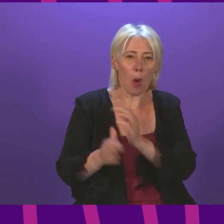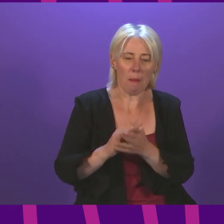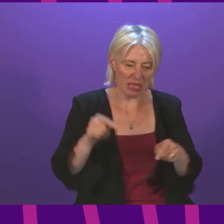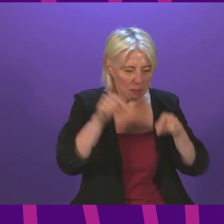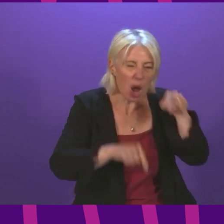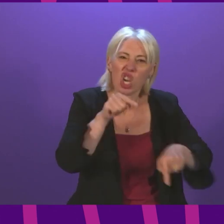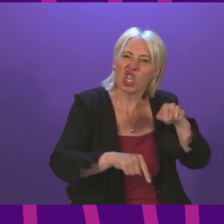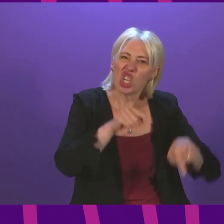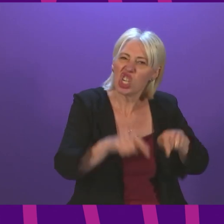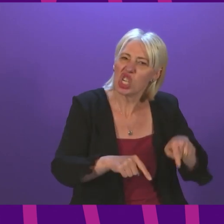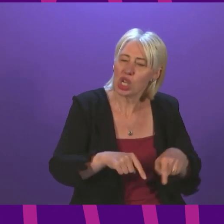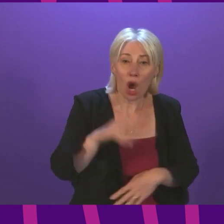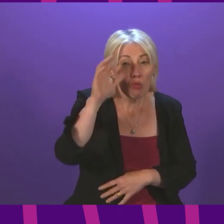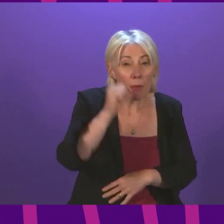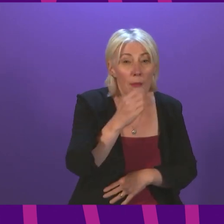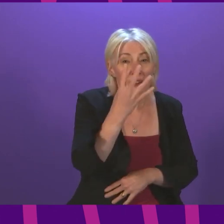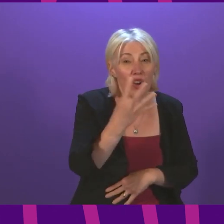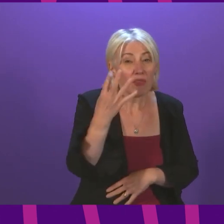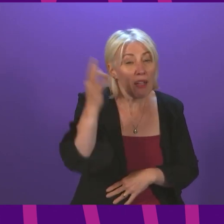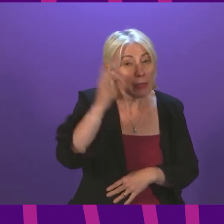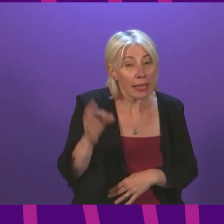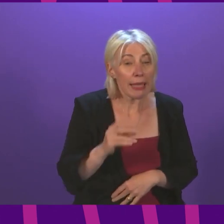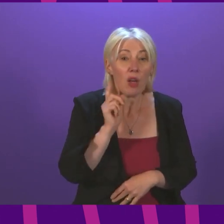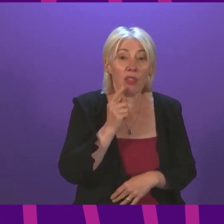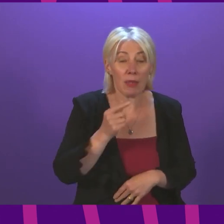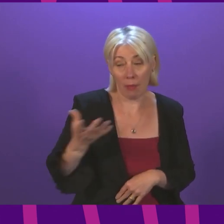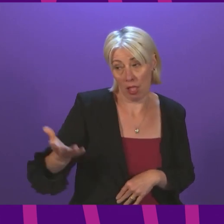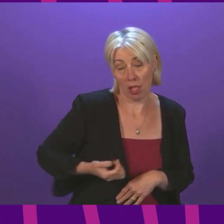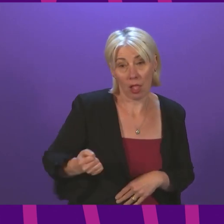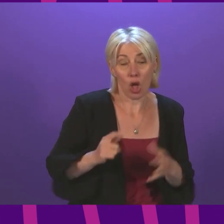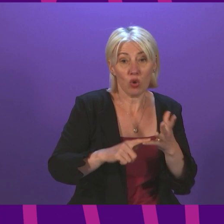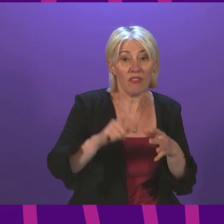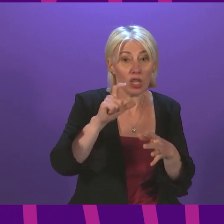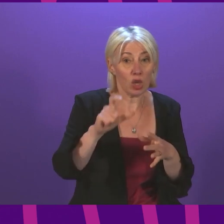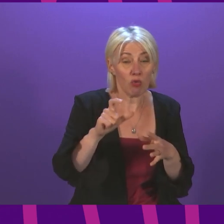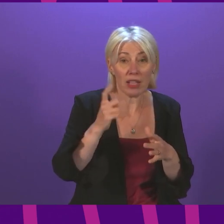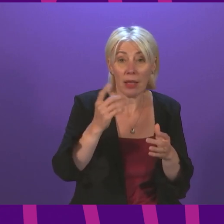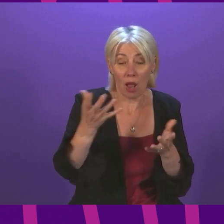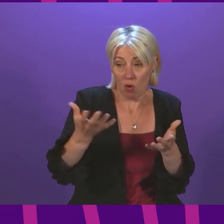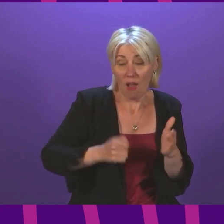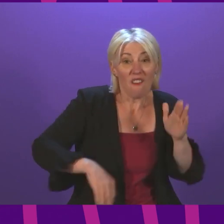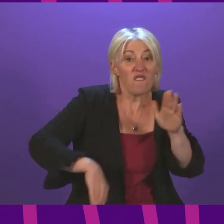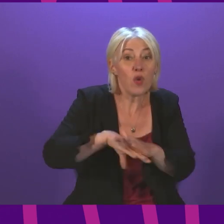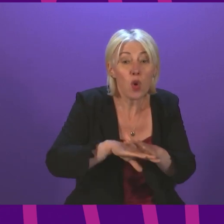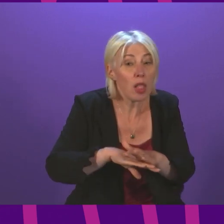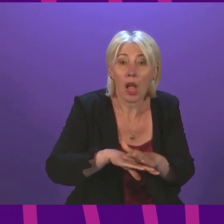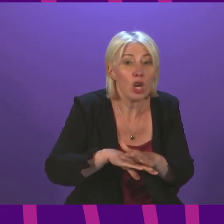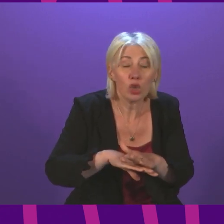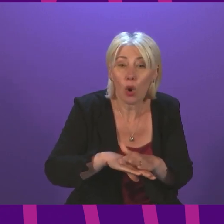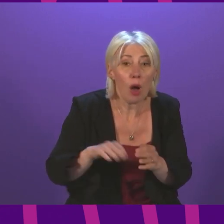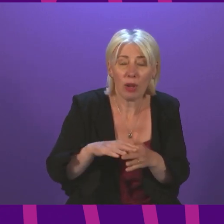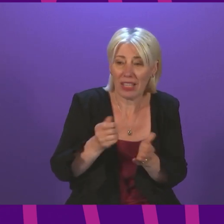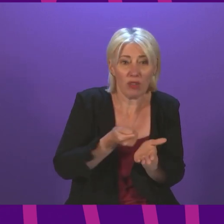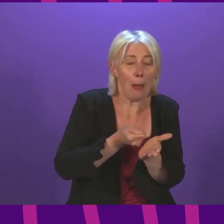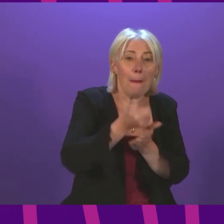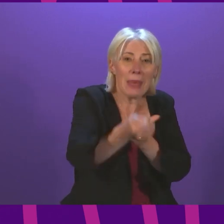Please remember that 45% of universal credit claimants don't even receive their full entitlement because they're paying back a never-ending